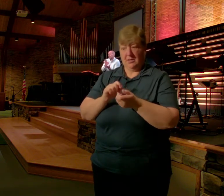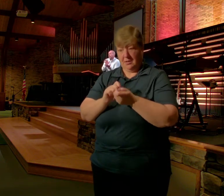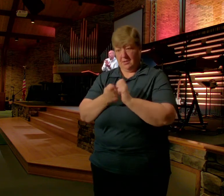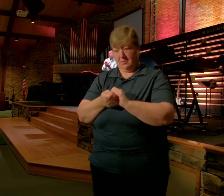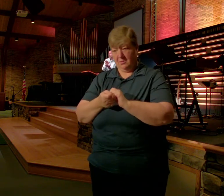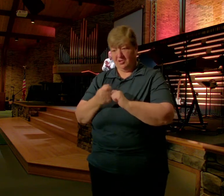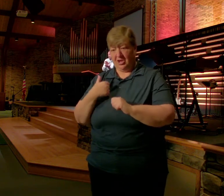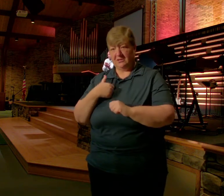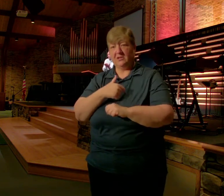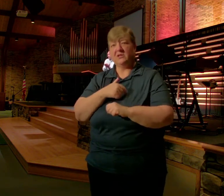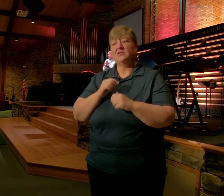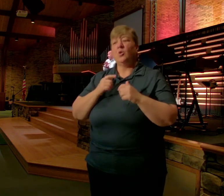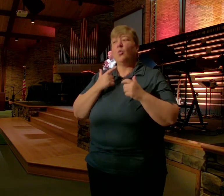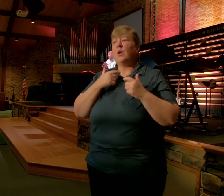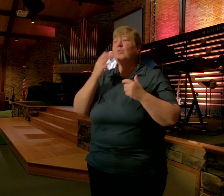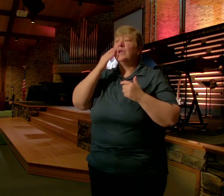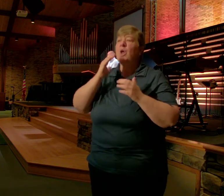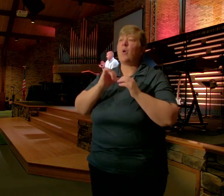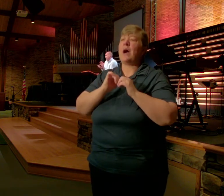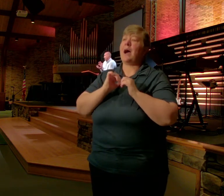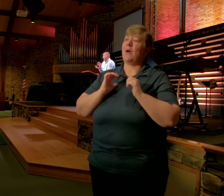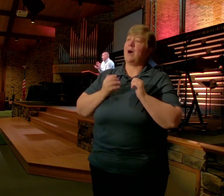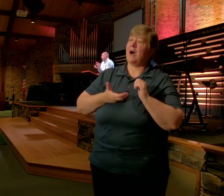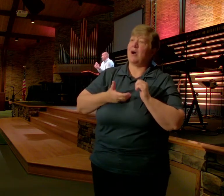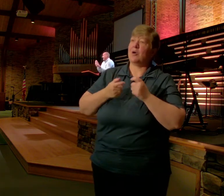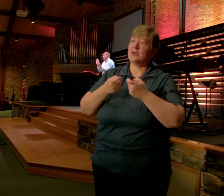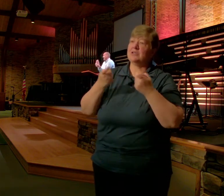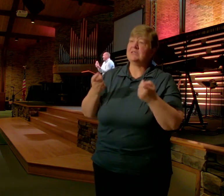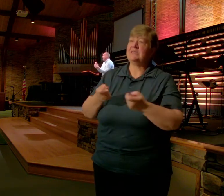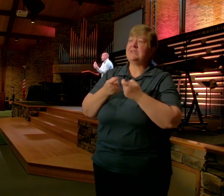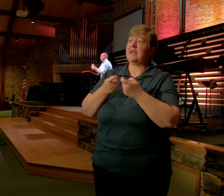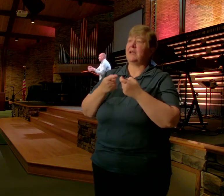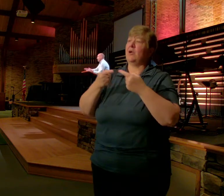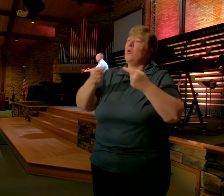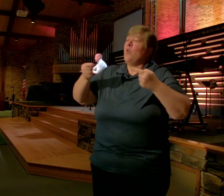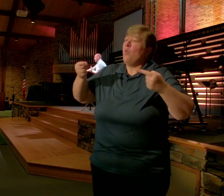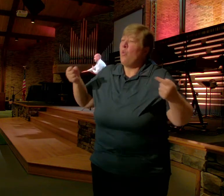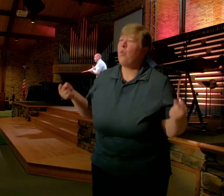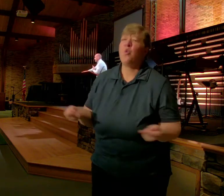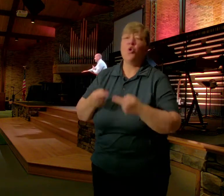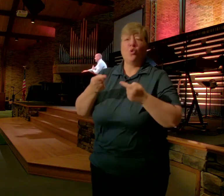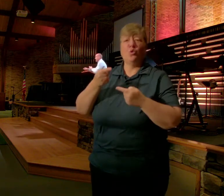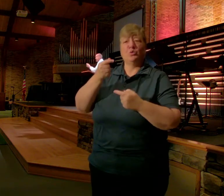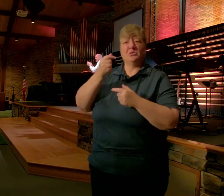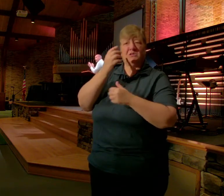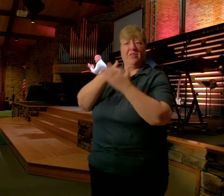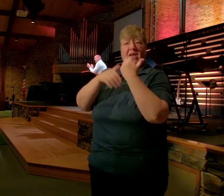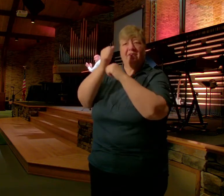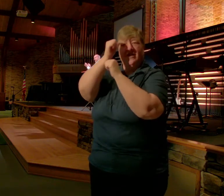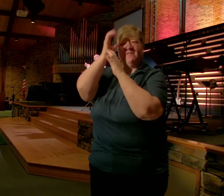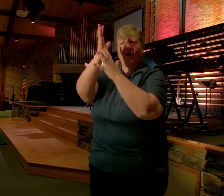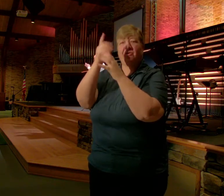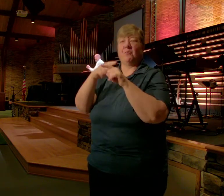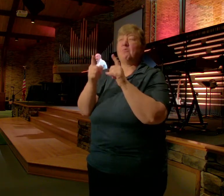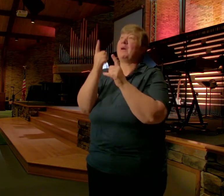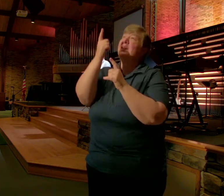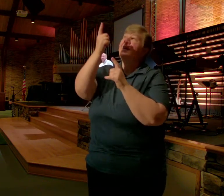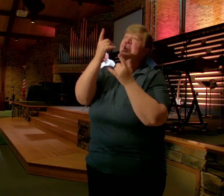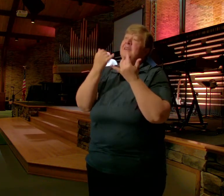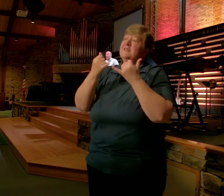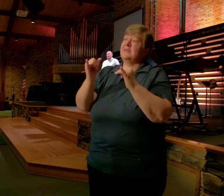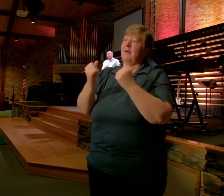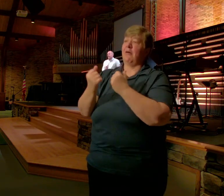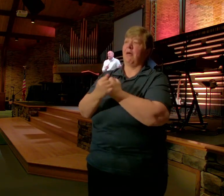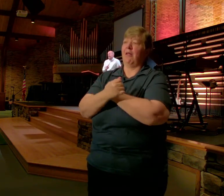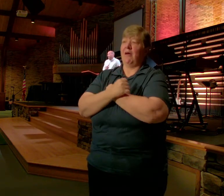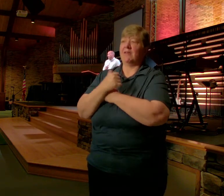Sin Moons The heart Of our Heavenly Father And he Still loves Us Through it All When we Get that We're not Going to Want to